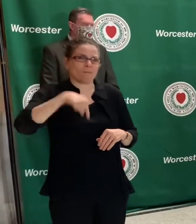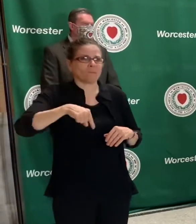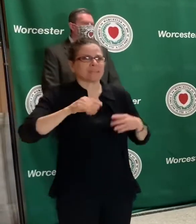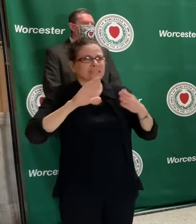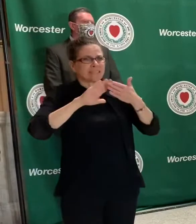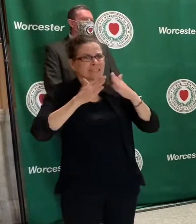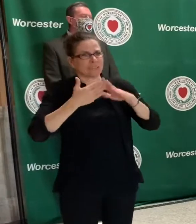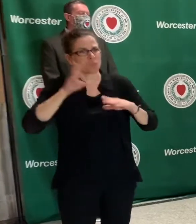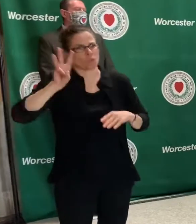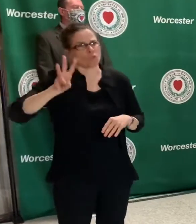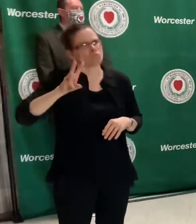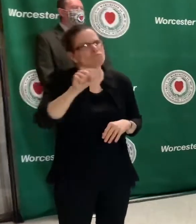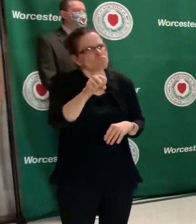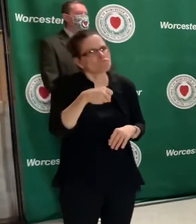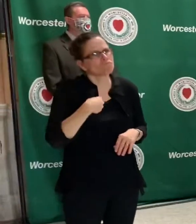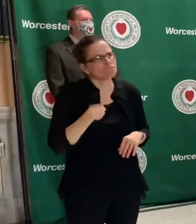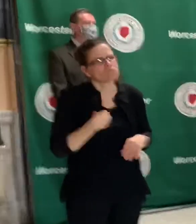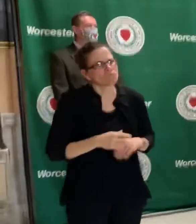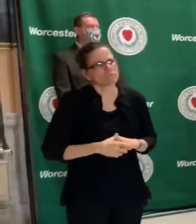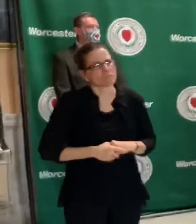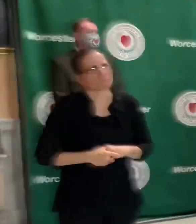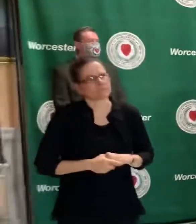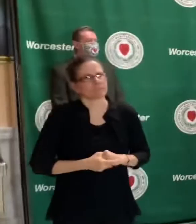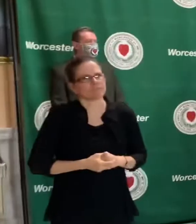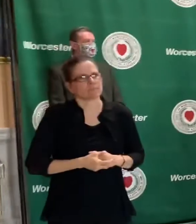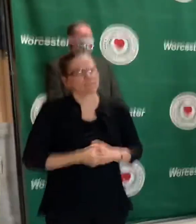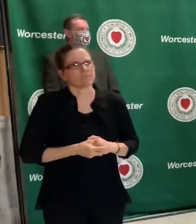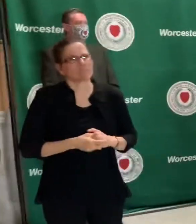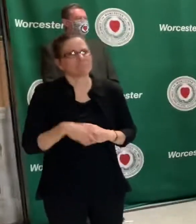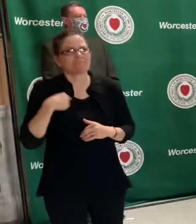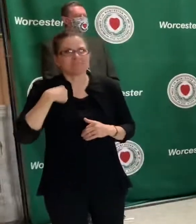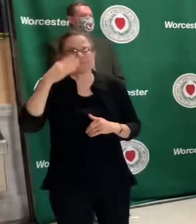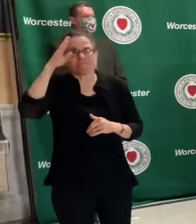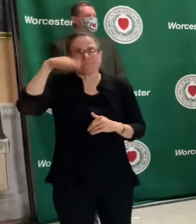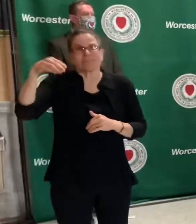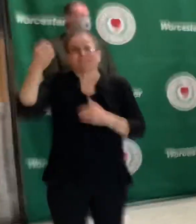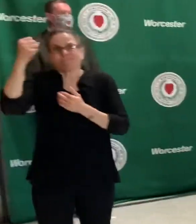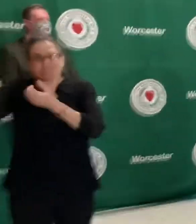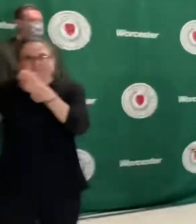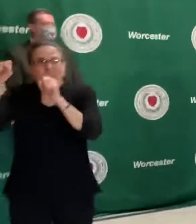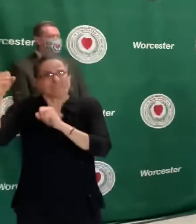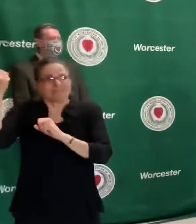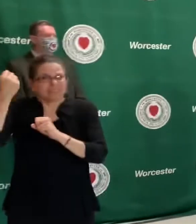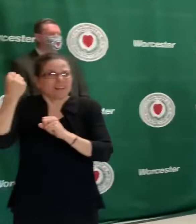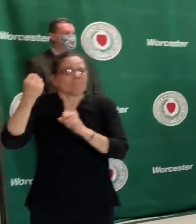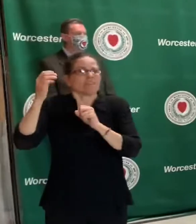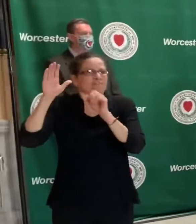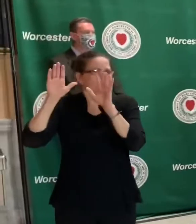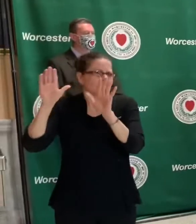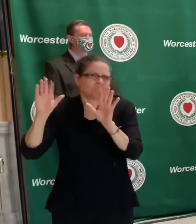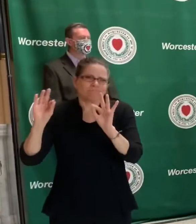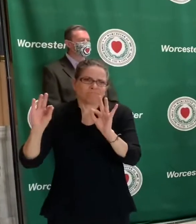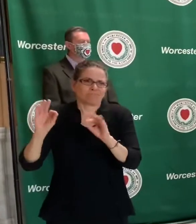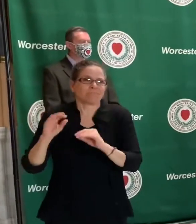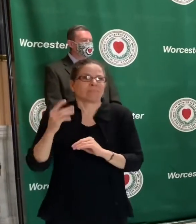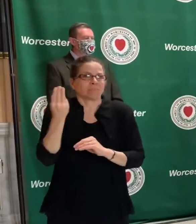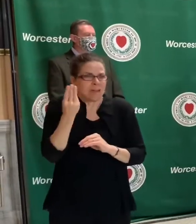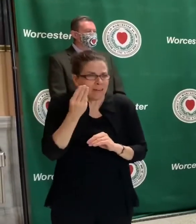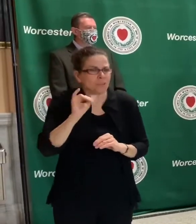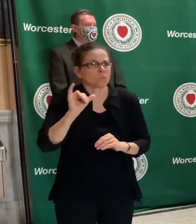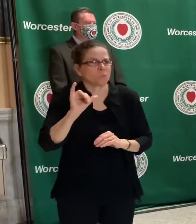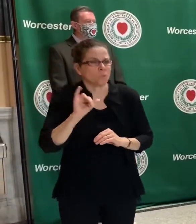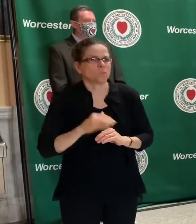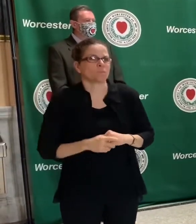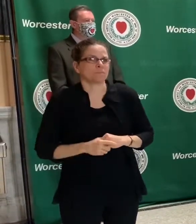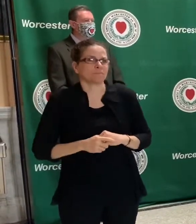with the demonstrations on Saturday, on Sunday, and on Monday. And I want to